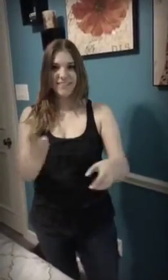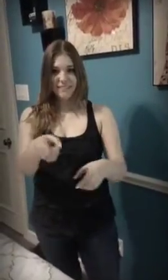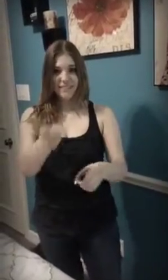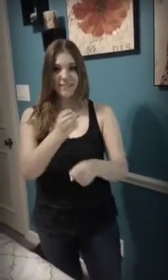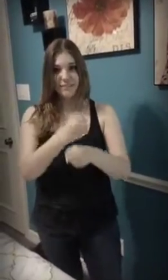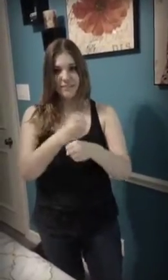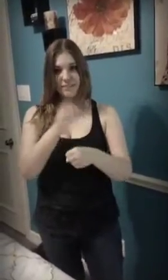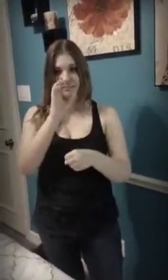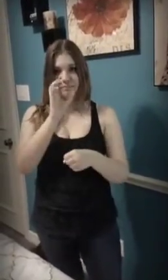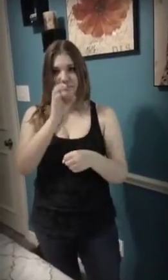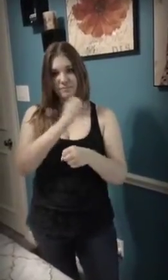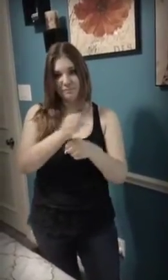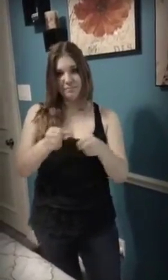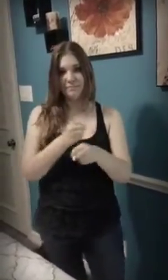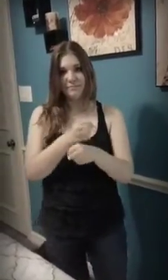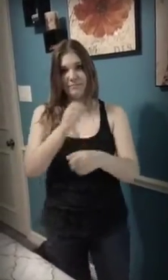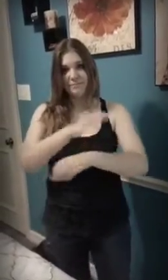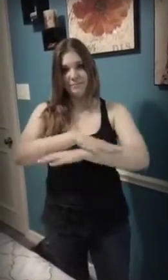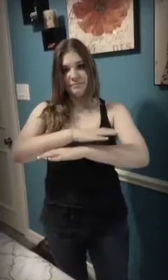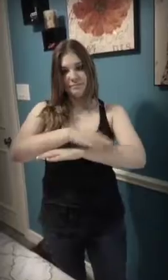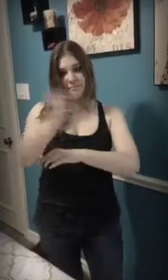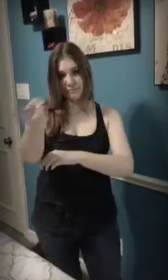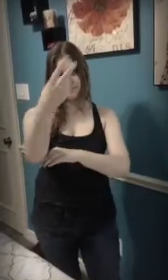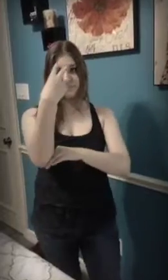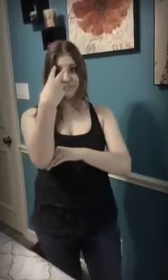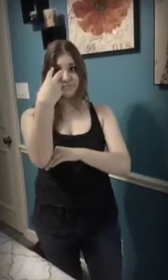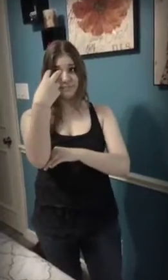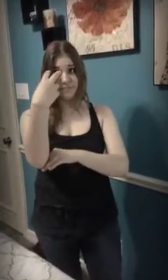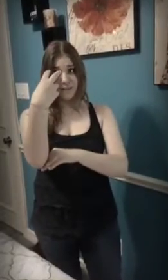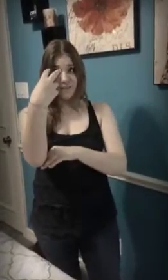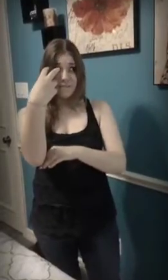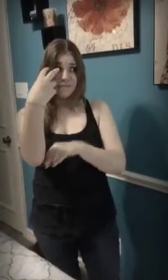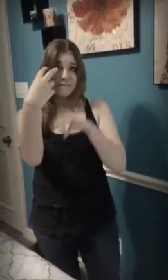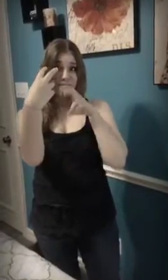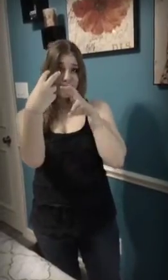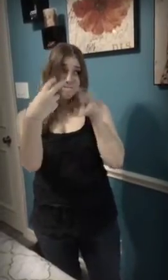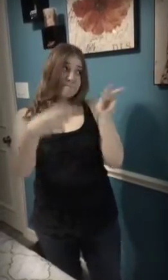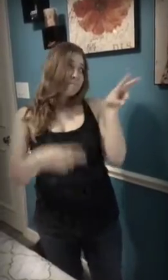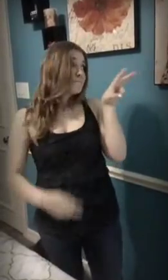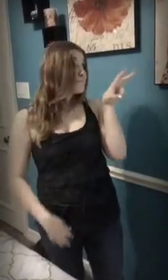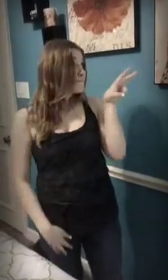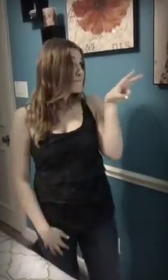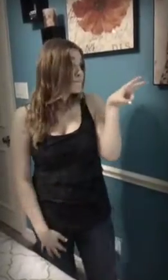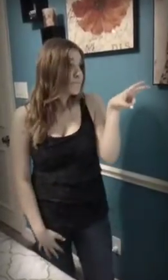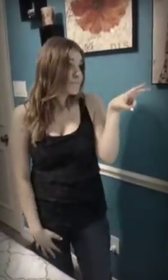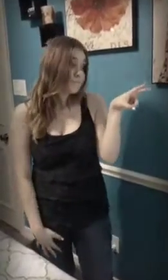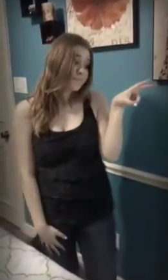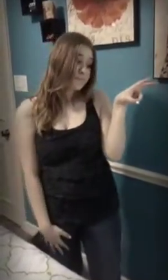Keep drinking coffee, stare me down across the table While I look outside